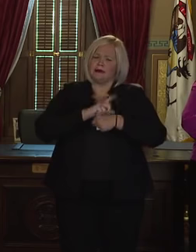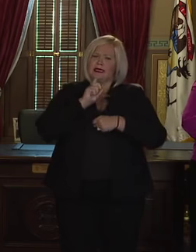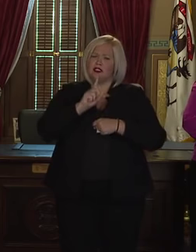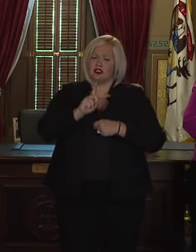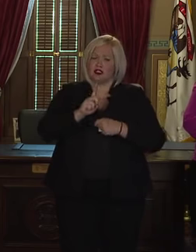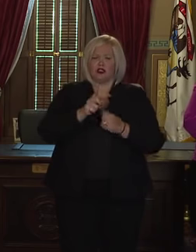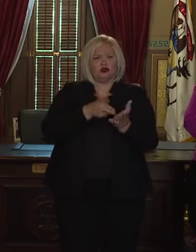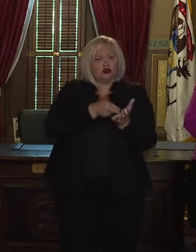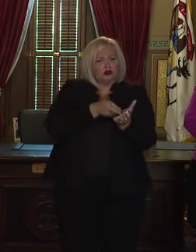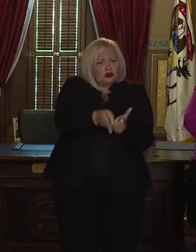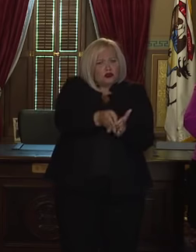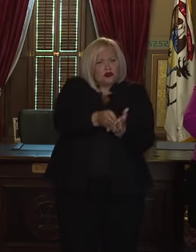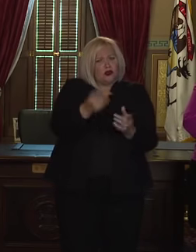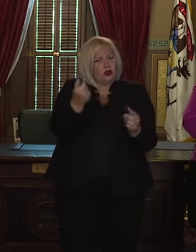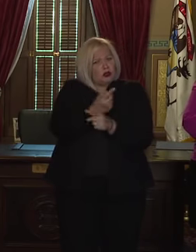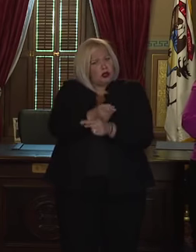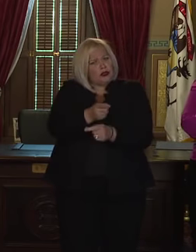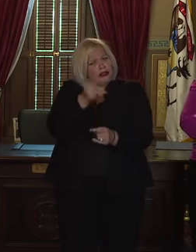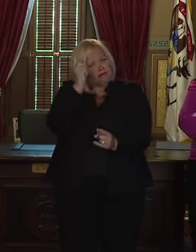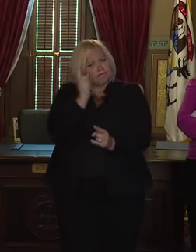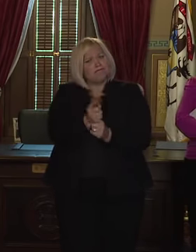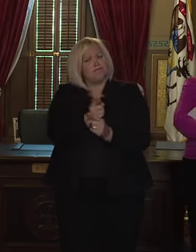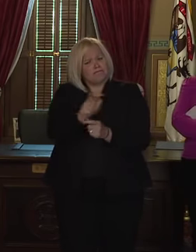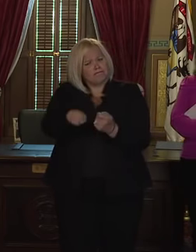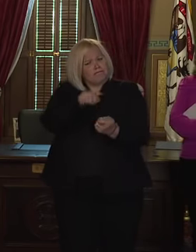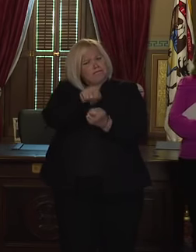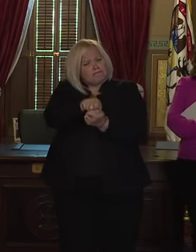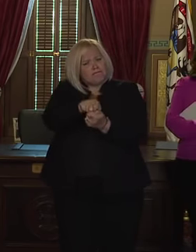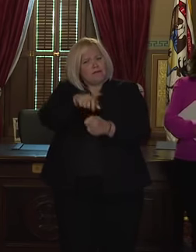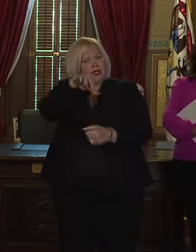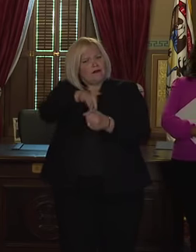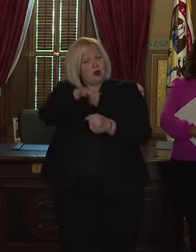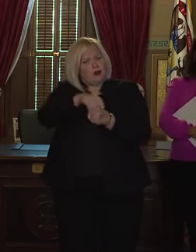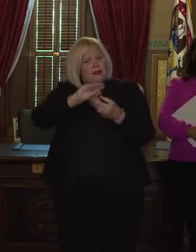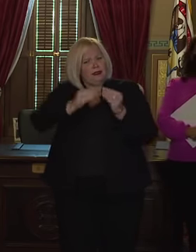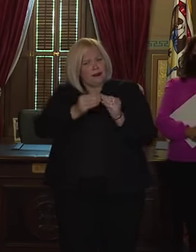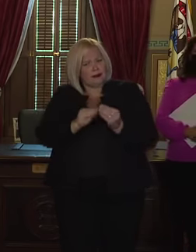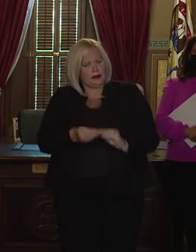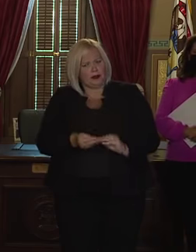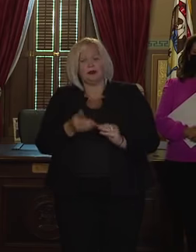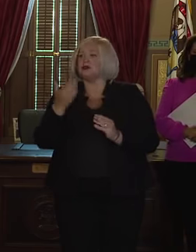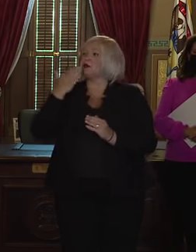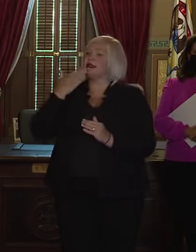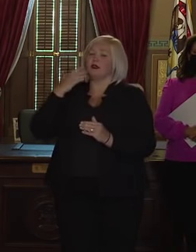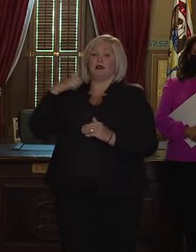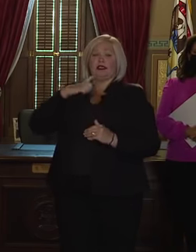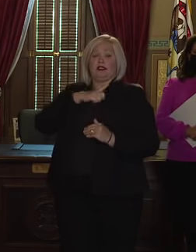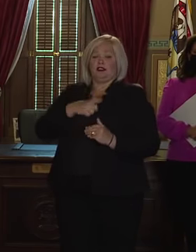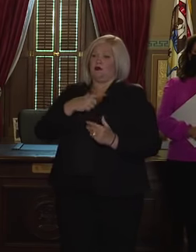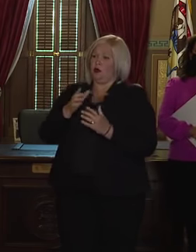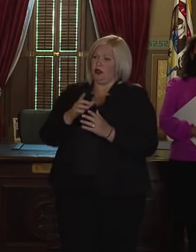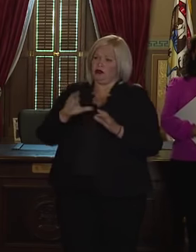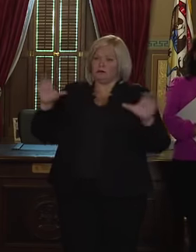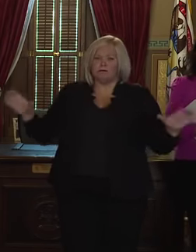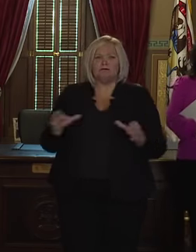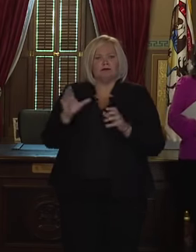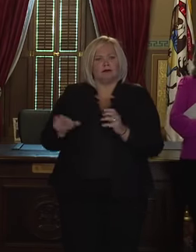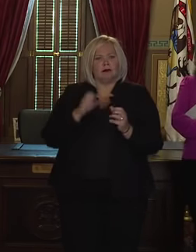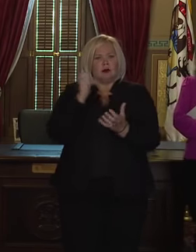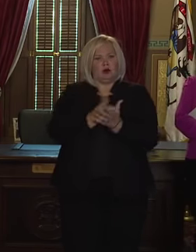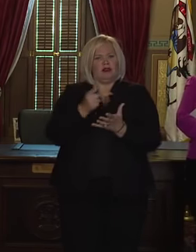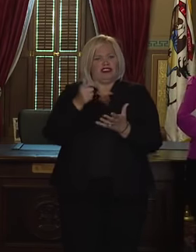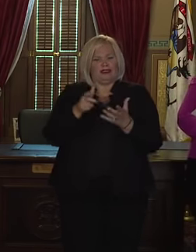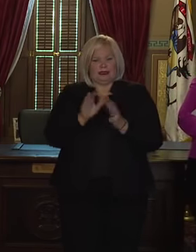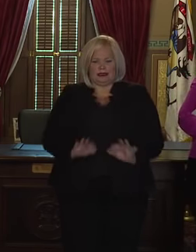accuracy of this election and thank you to the Michigan legislature for acting on this important issue impacting our upcoming